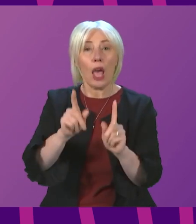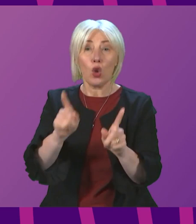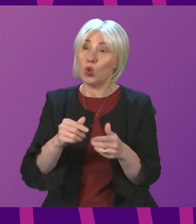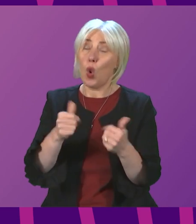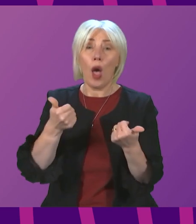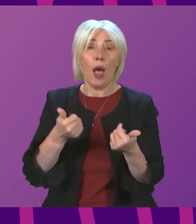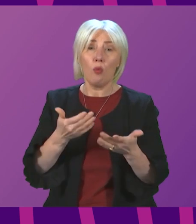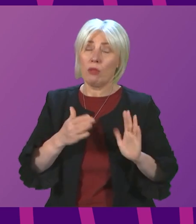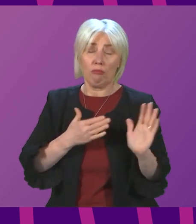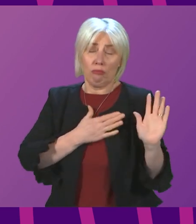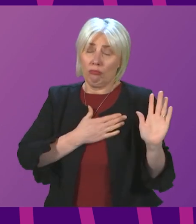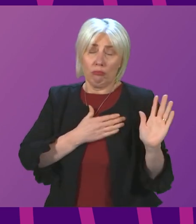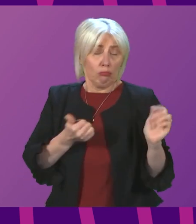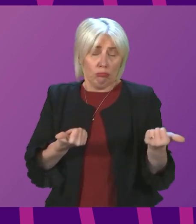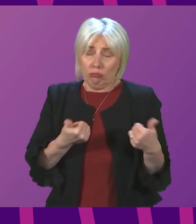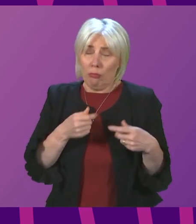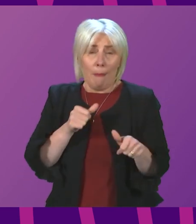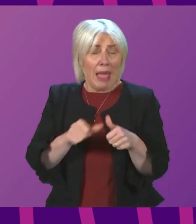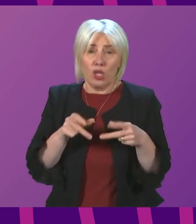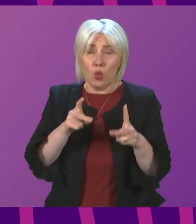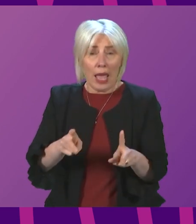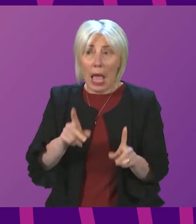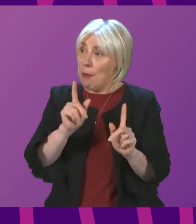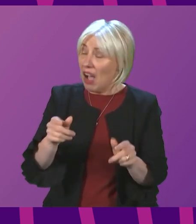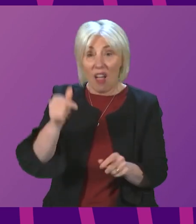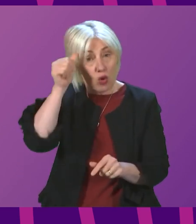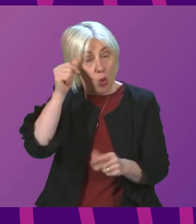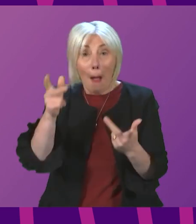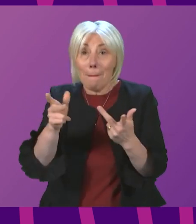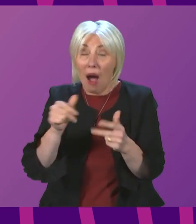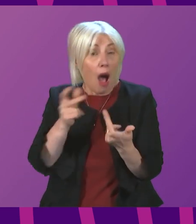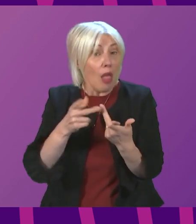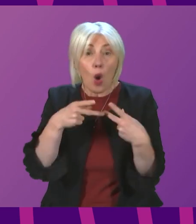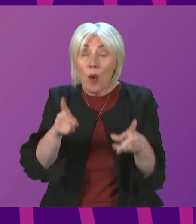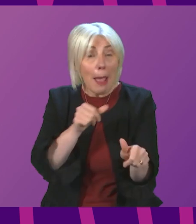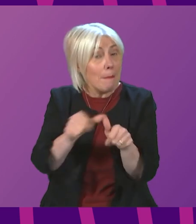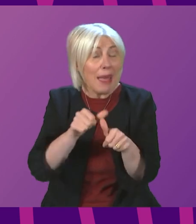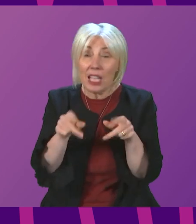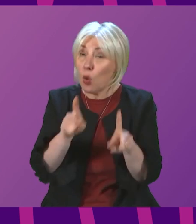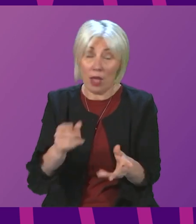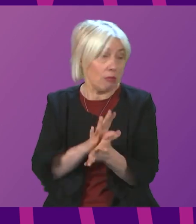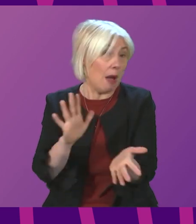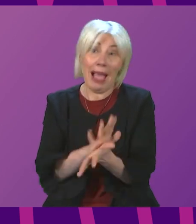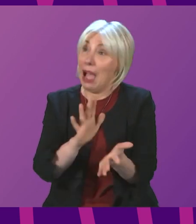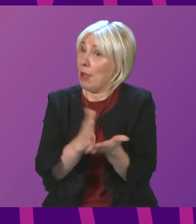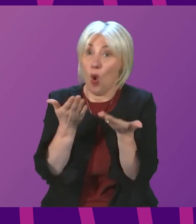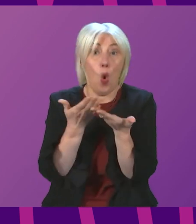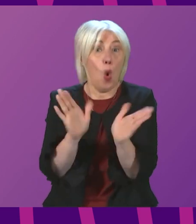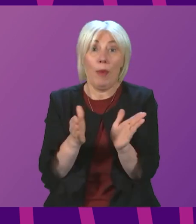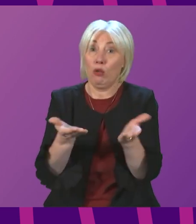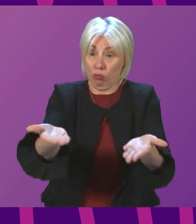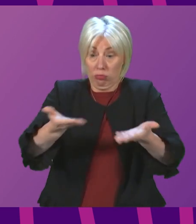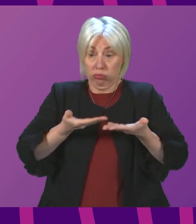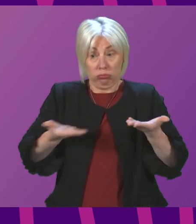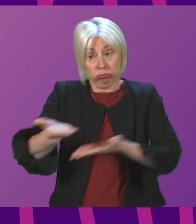really good faith and for the best of reasons. But if there are better ways of doing that, then genuinely, I'm happy to listen to them and to give them full consideration.